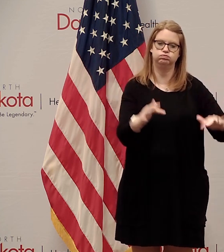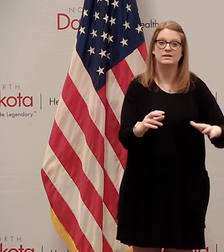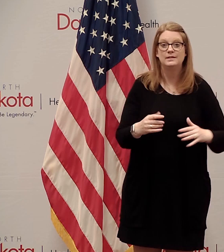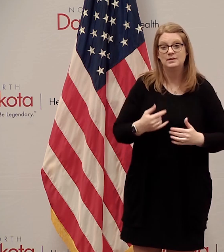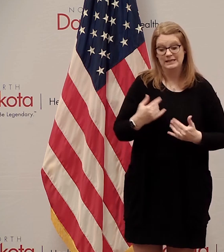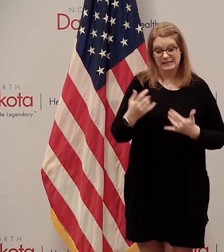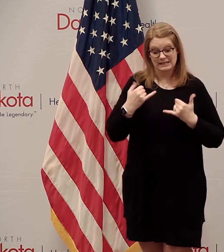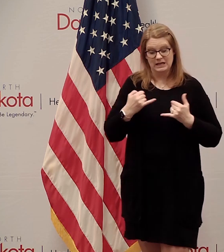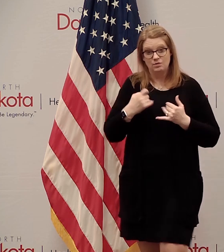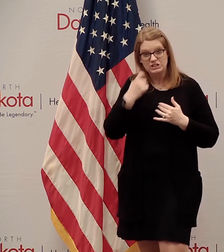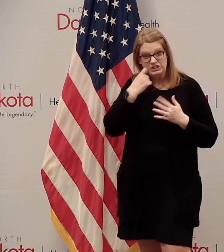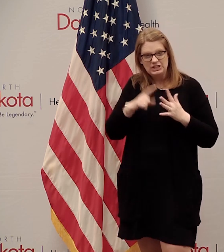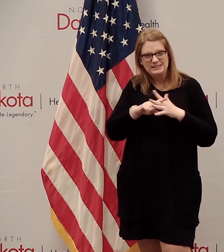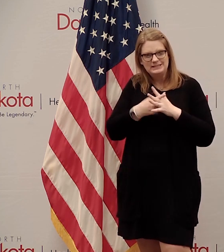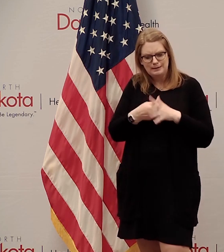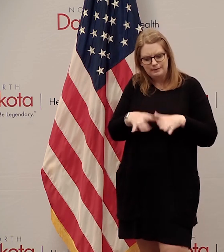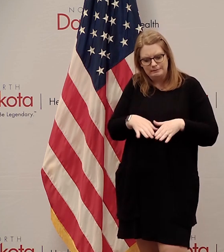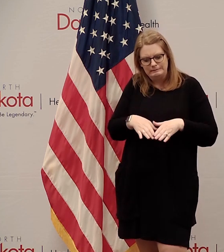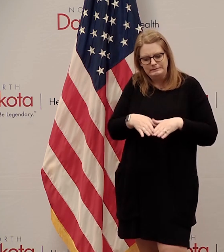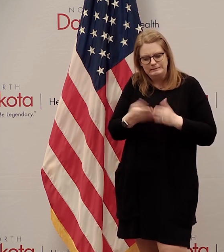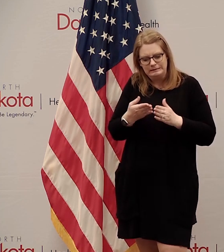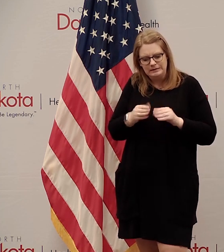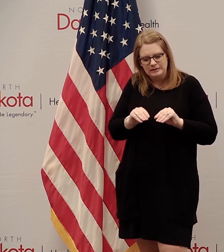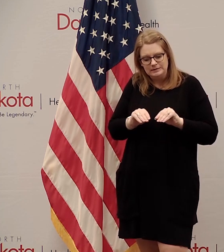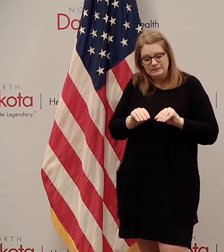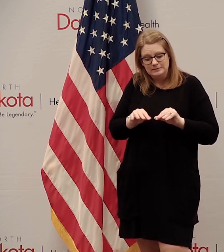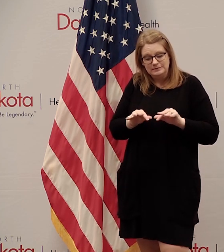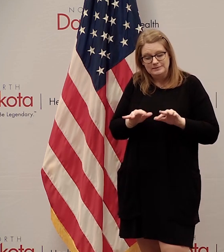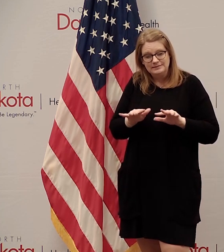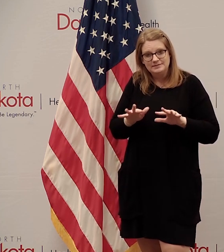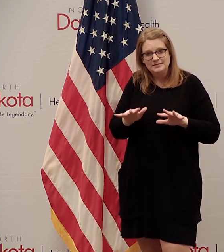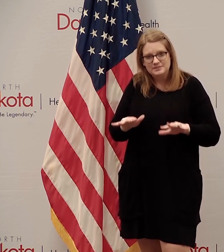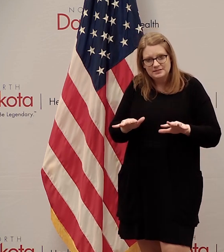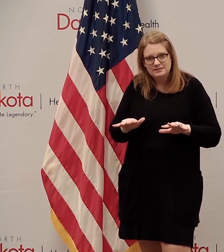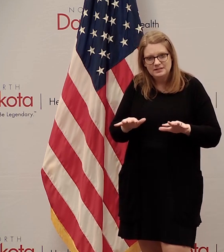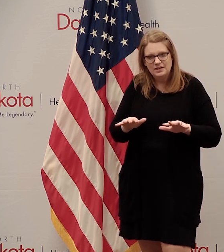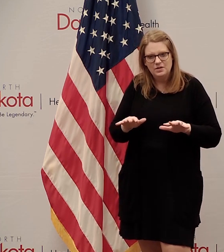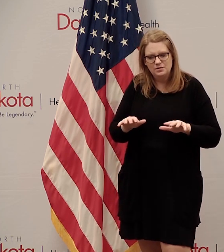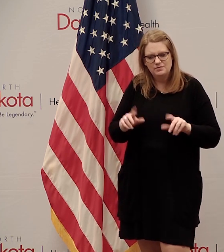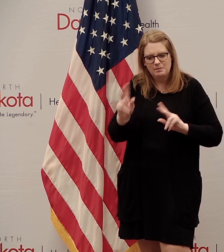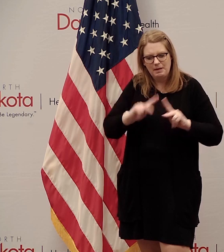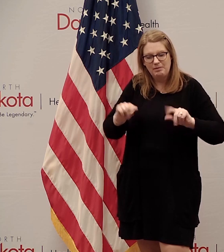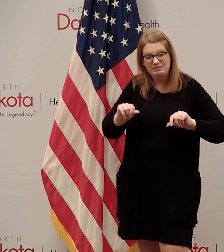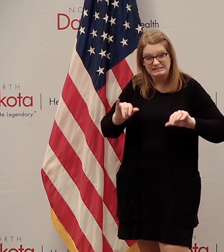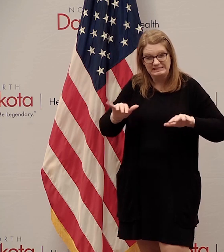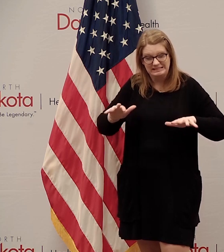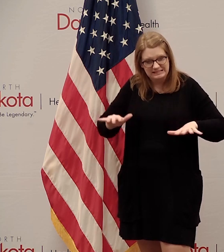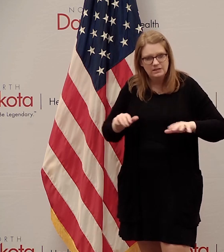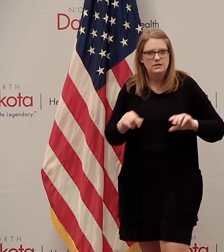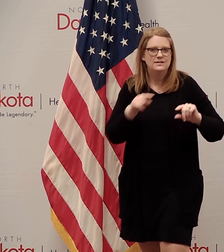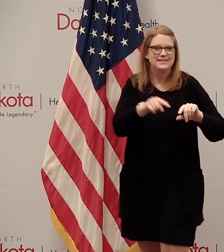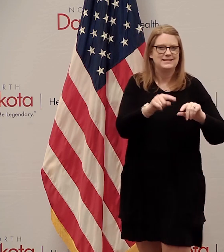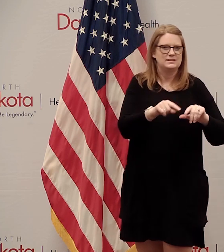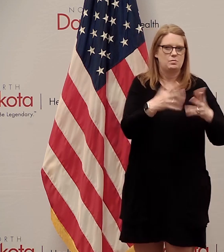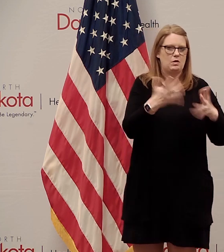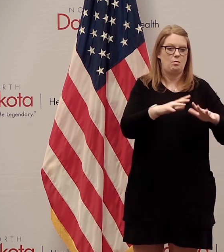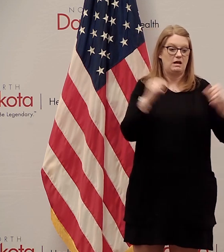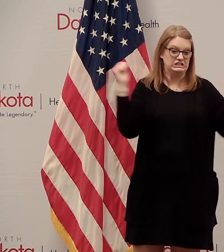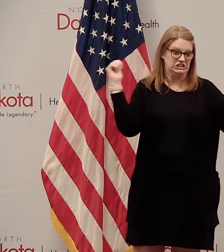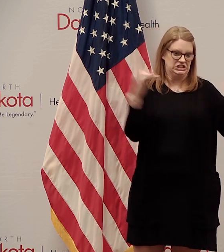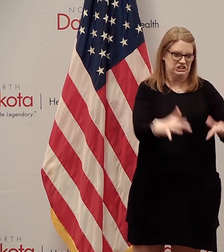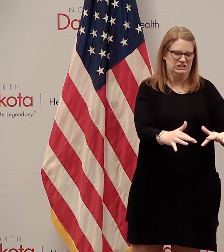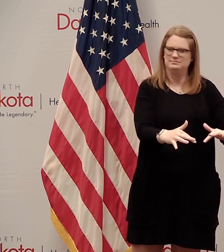interaction and potential spread and potential risk to dial that up in a slower way we'll continue to work with the stakeholders